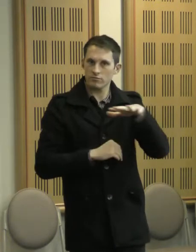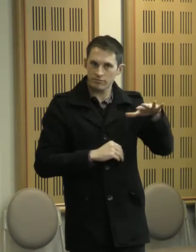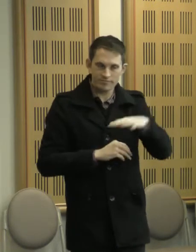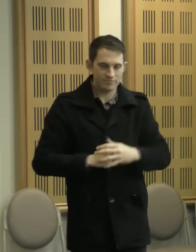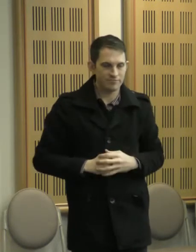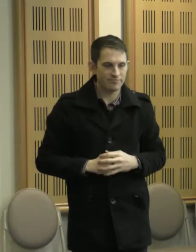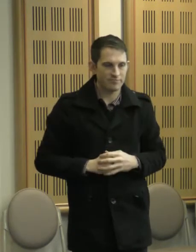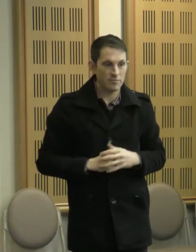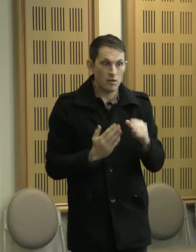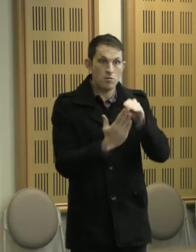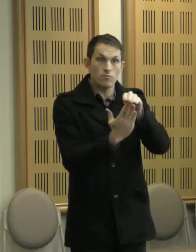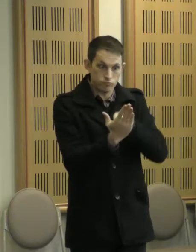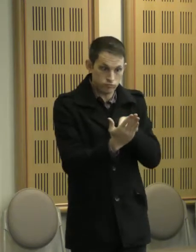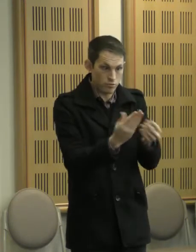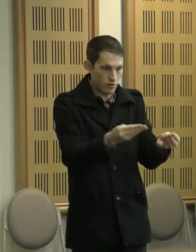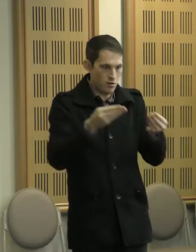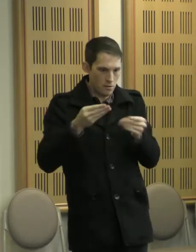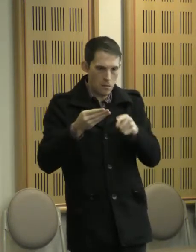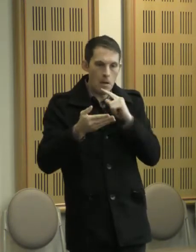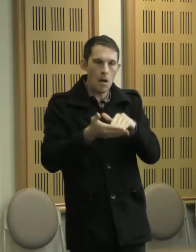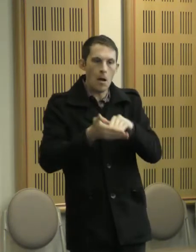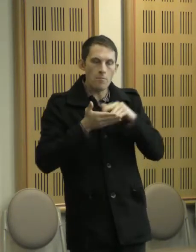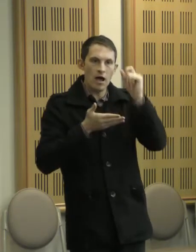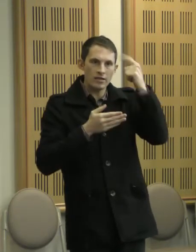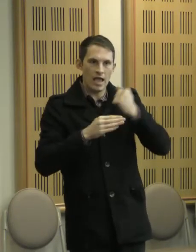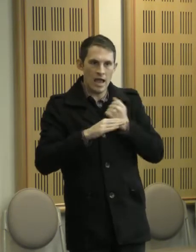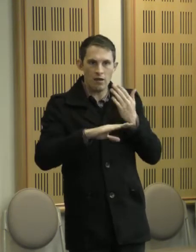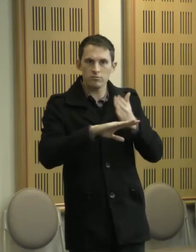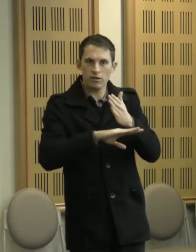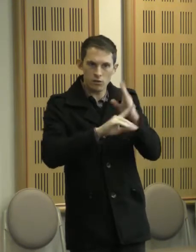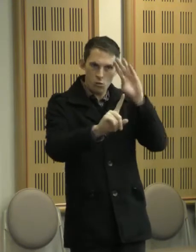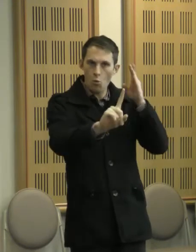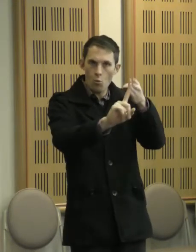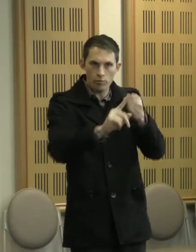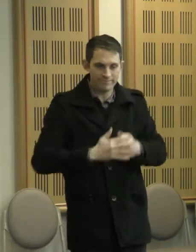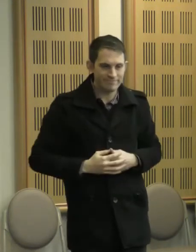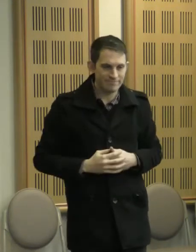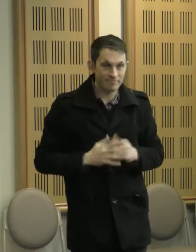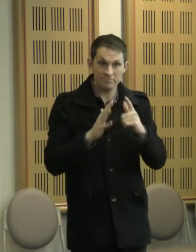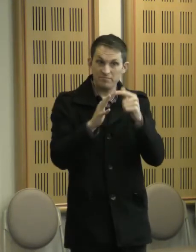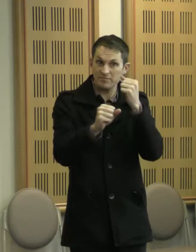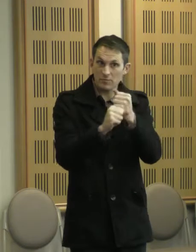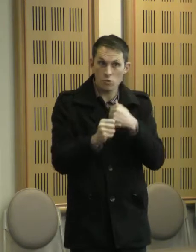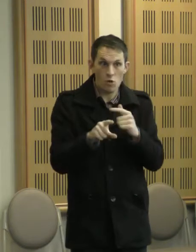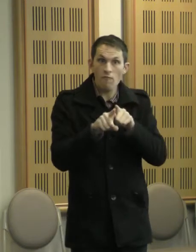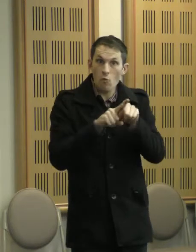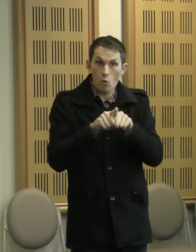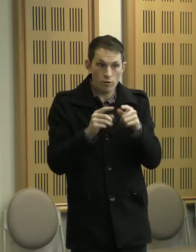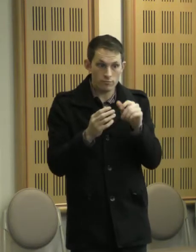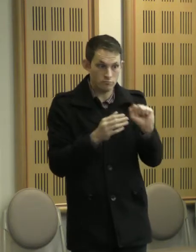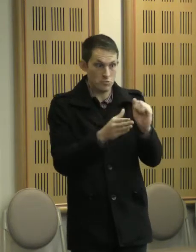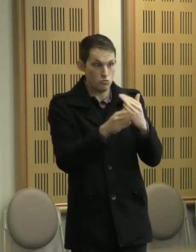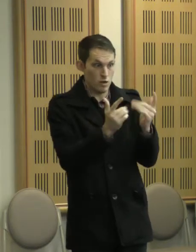understand the task we were undertaking. For instance, we learnt that there is no word in Aboriginal